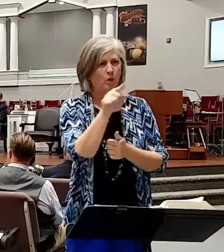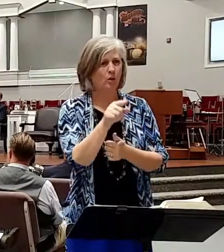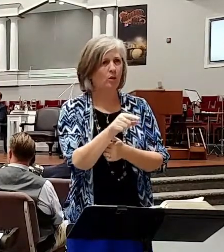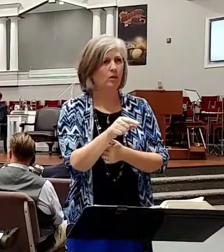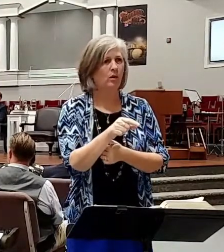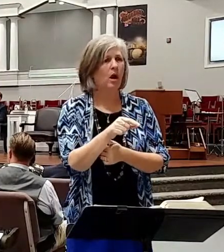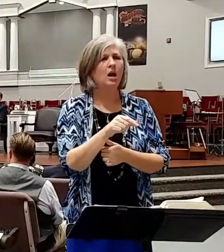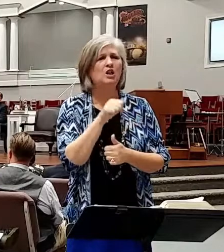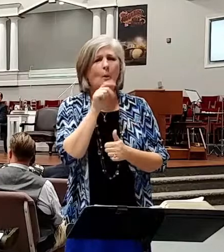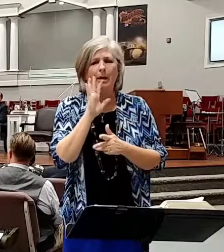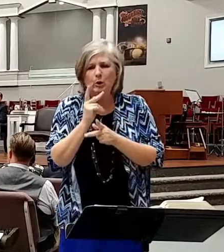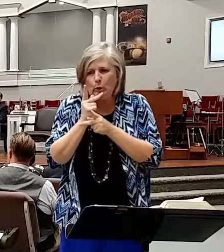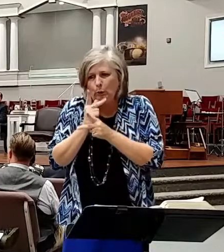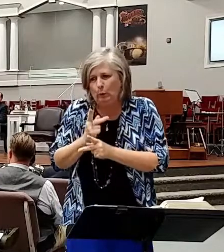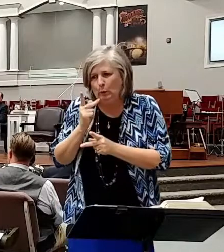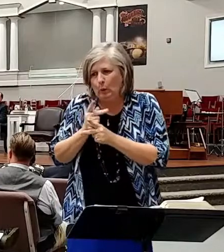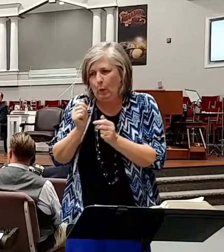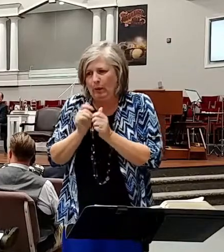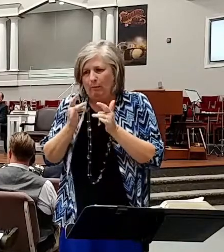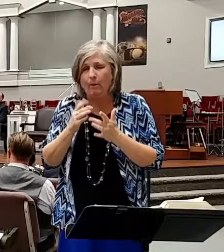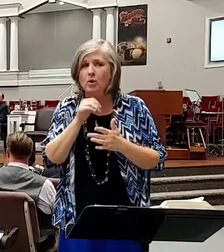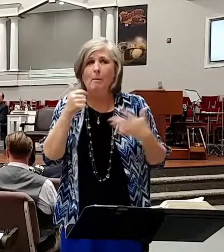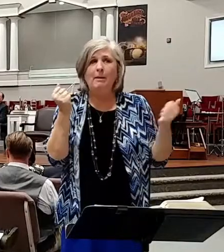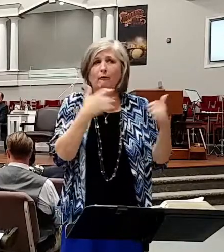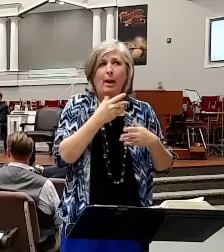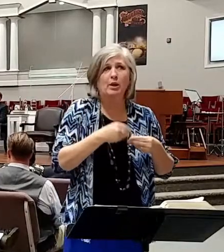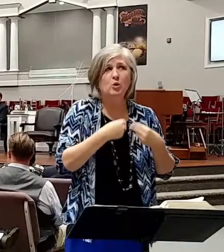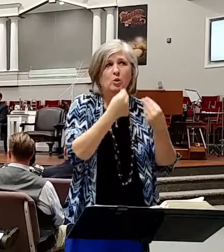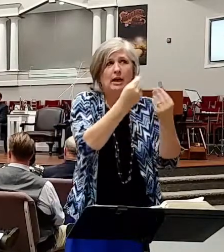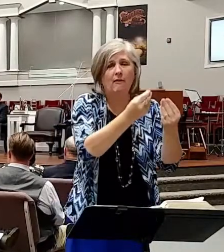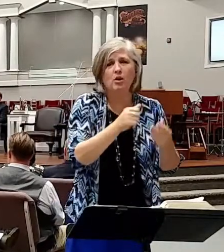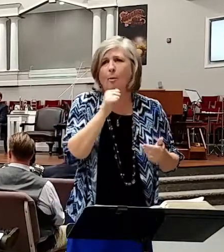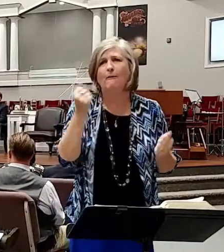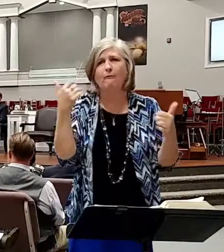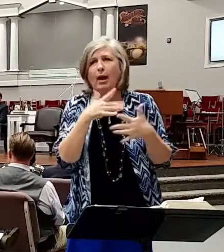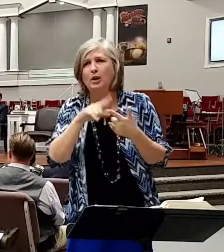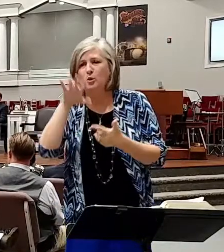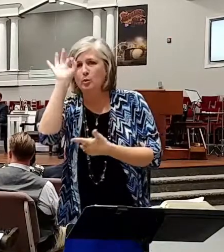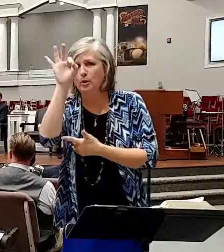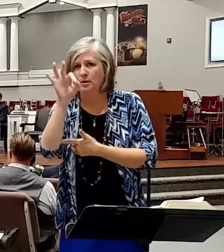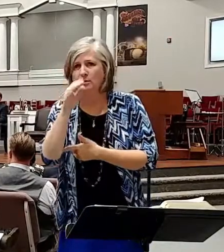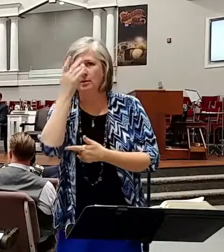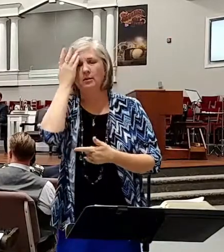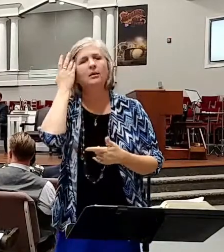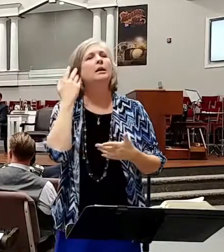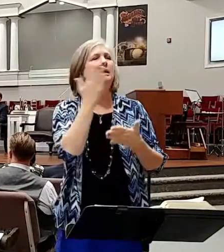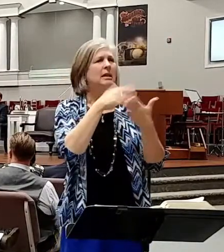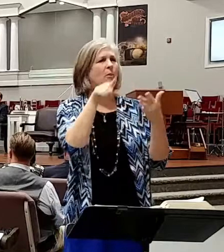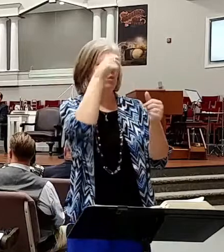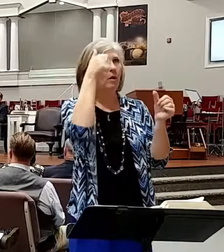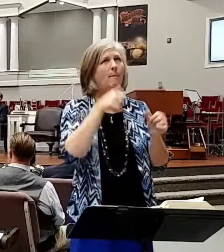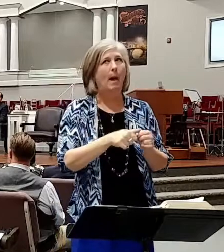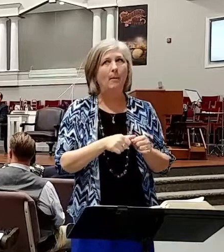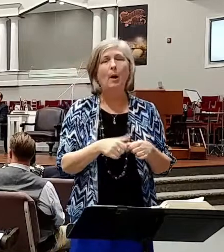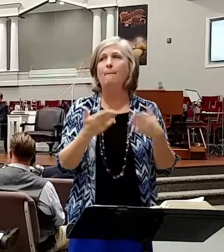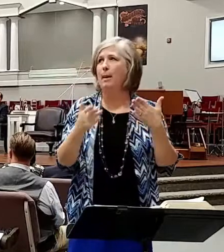with the Bible. Don't be afraid to share it. Don't be afraid to preach it. Some of y'all would remember and have probably read about the great